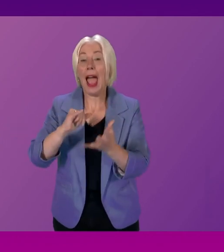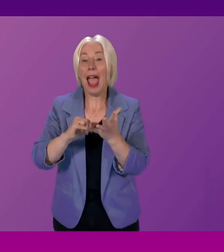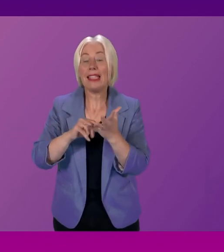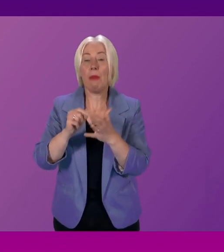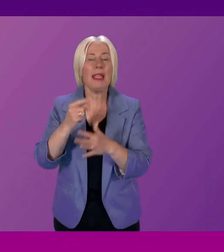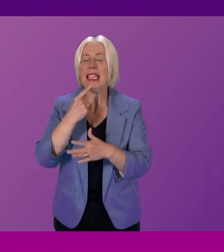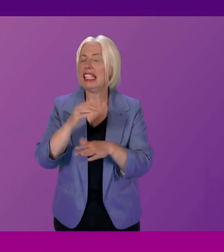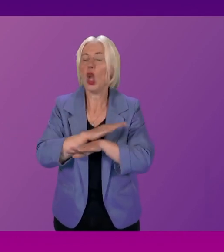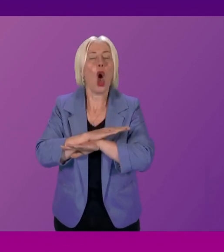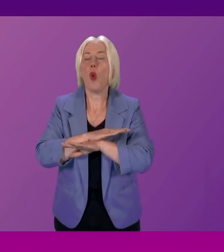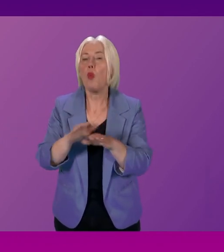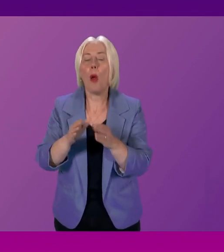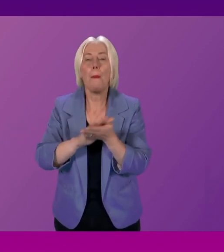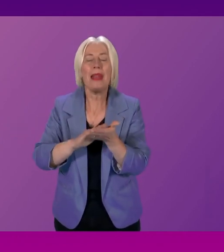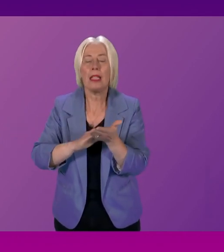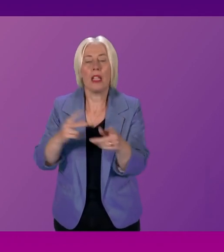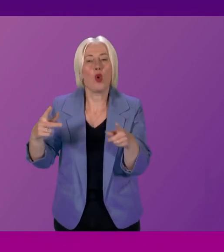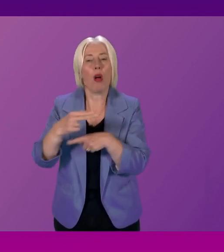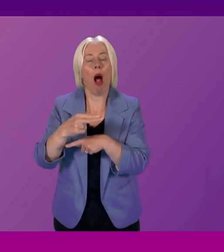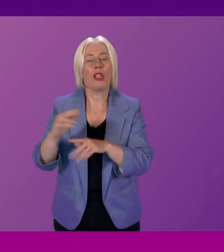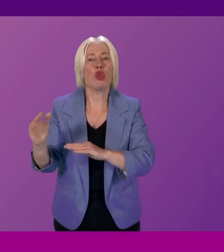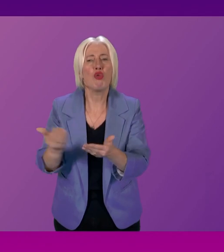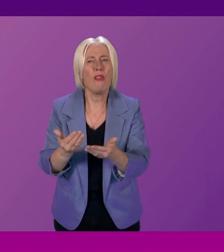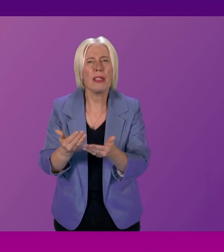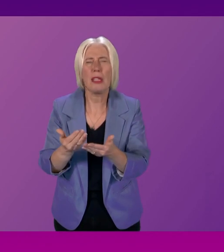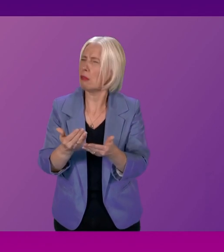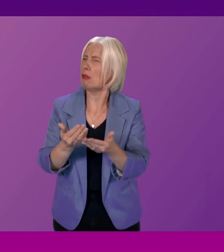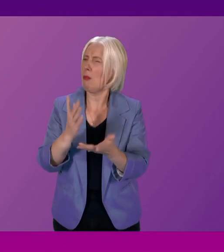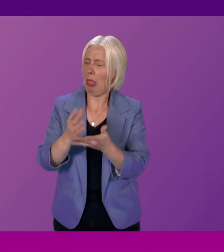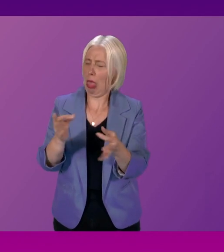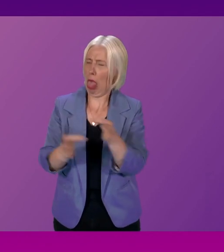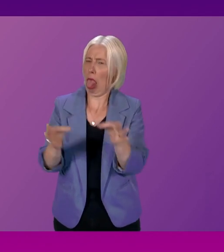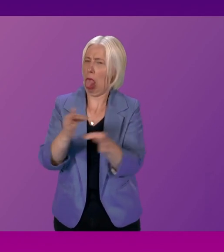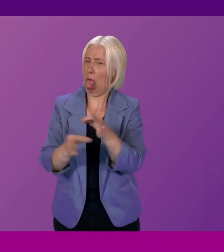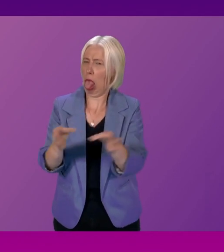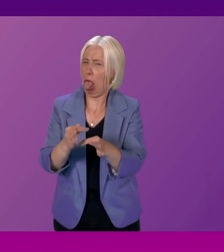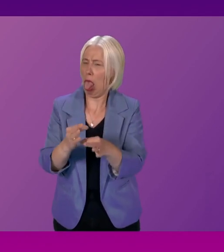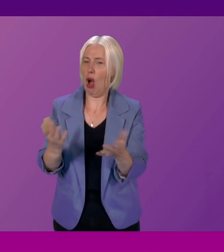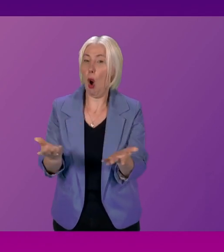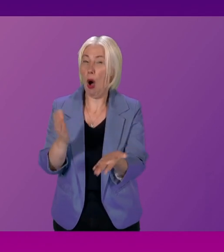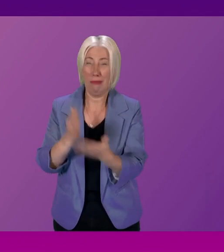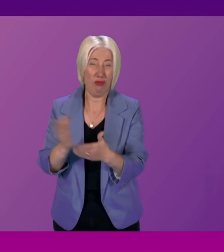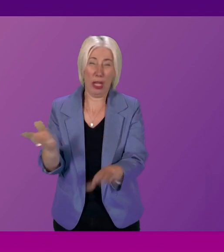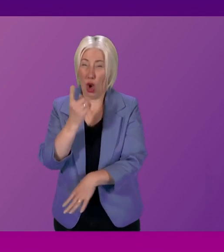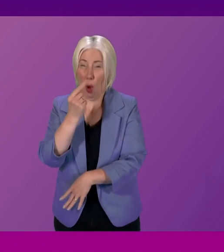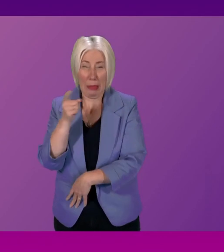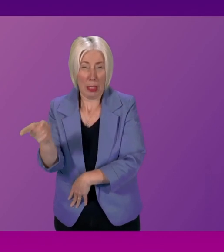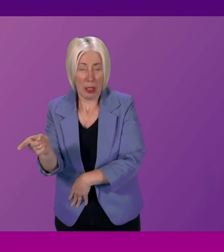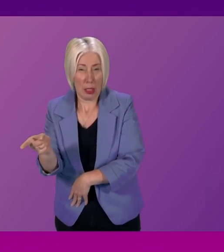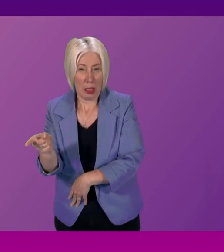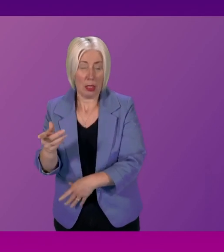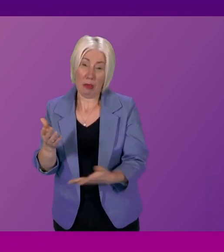result in cutting front-line services. What was that? SNP spin or SNP incompetence? First Minister.